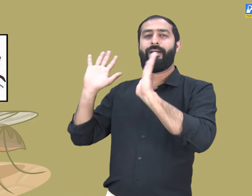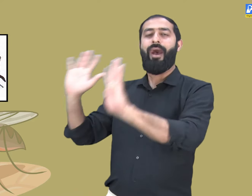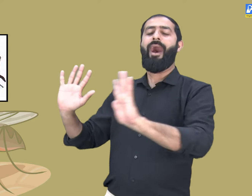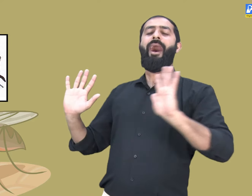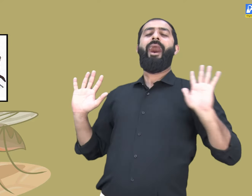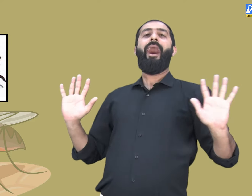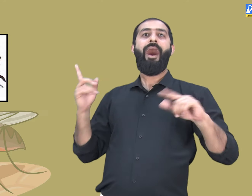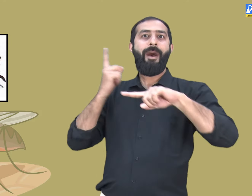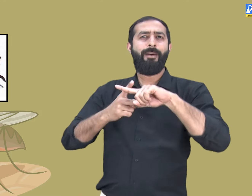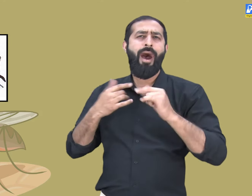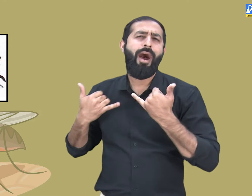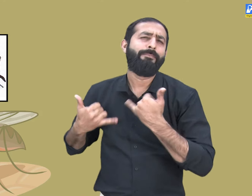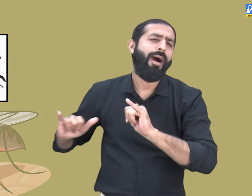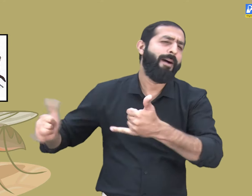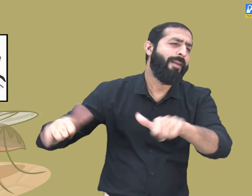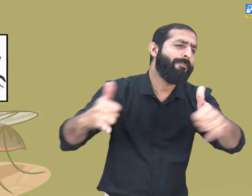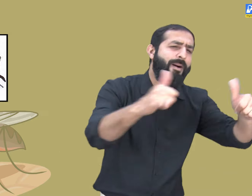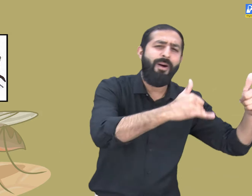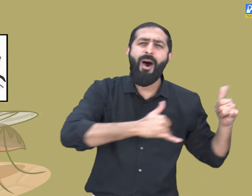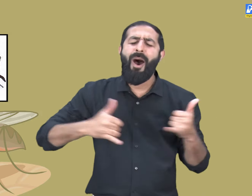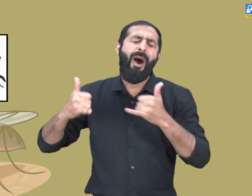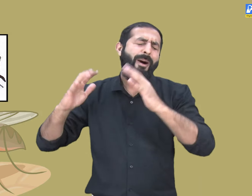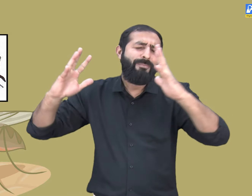you must have played a lot while you were at home.